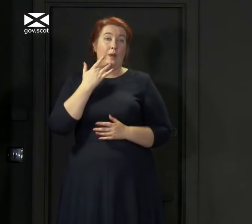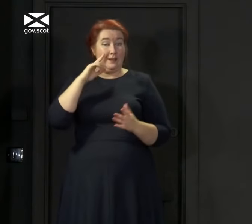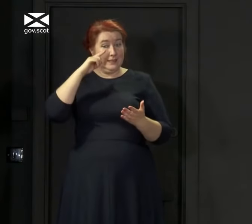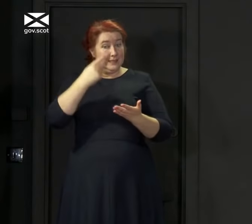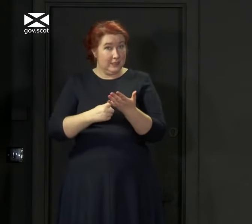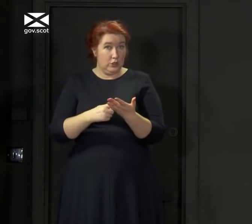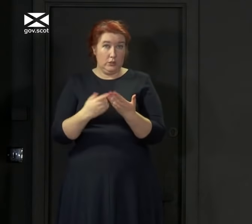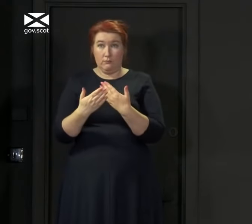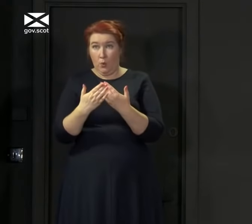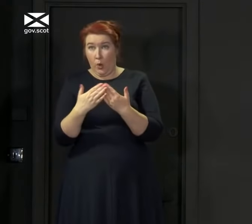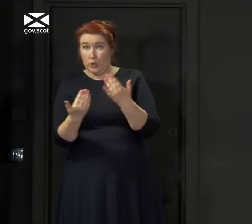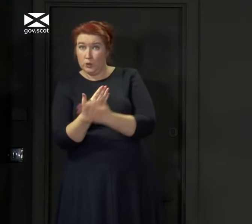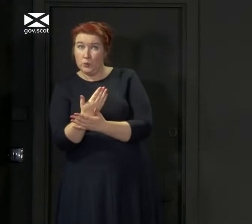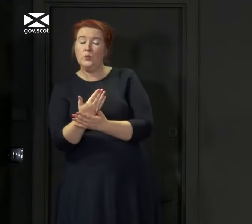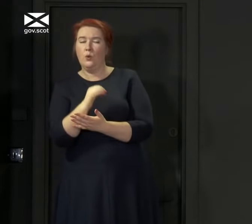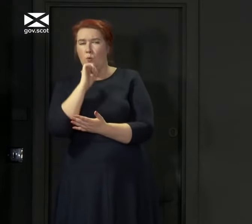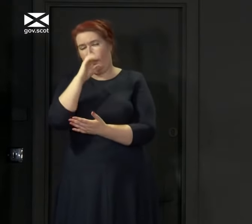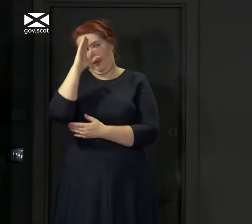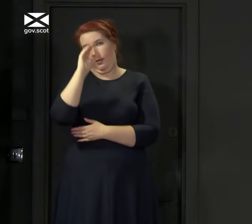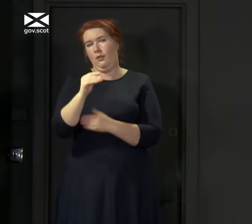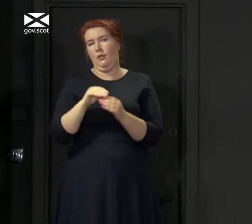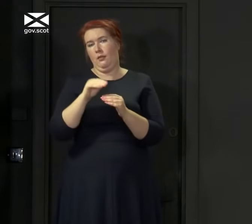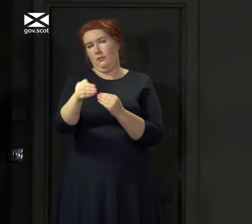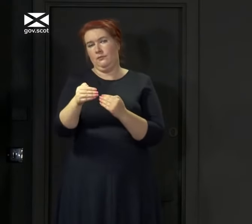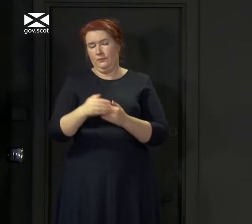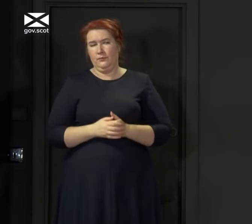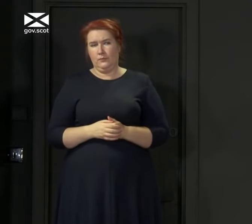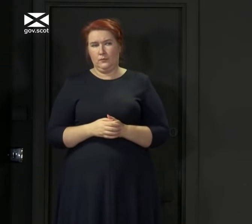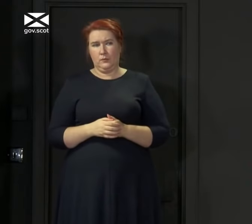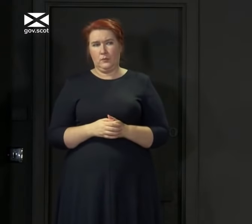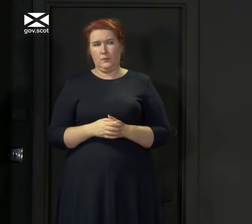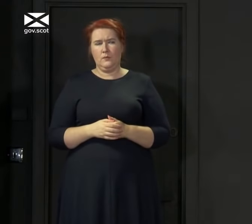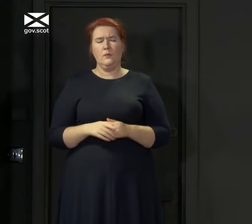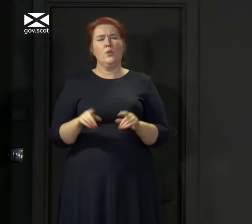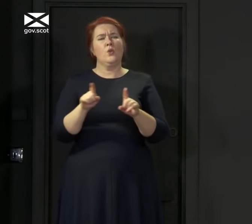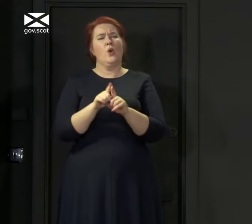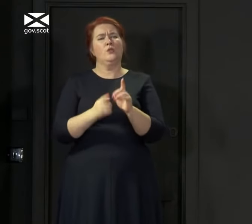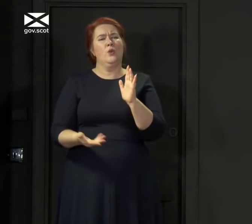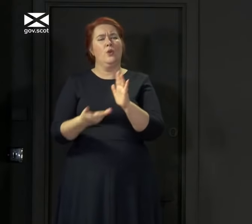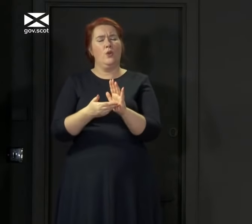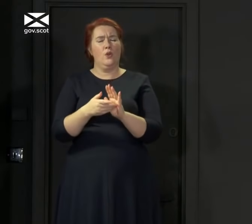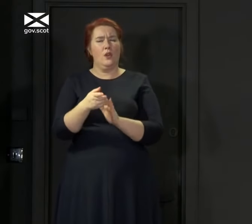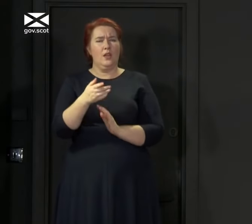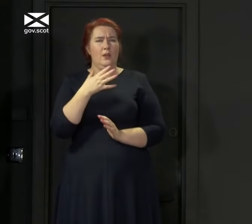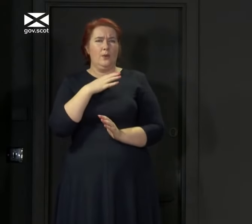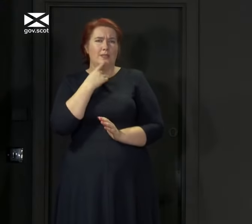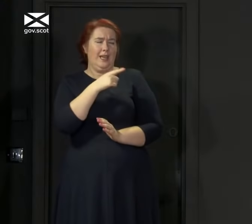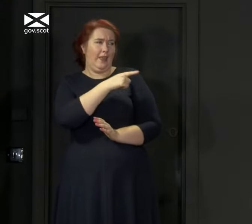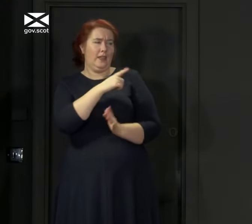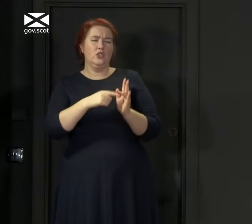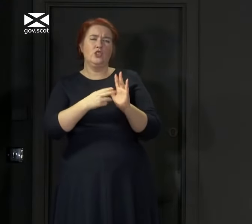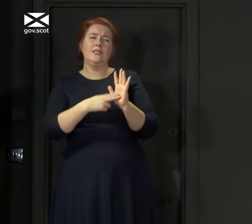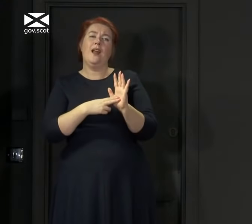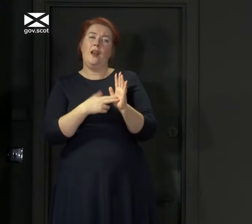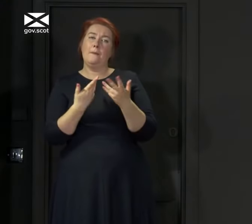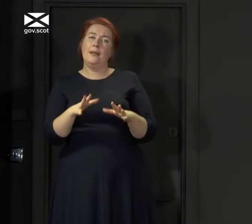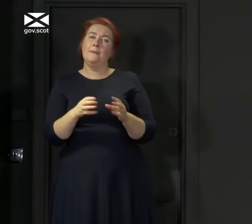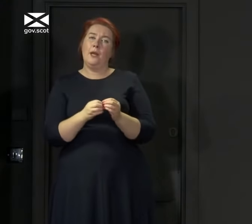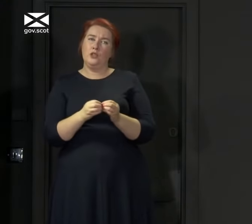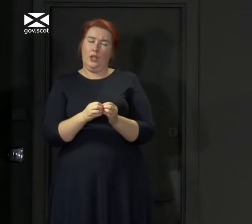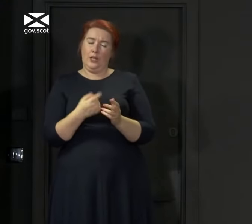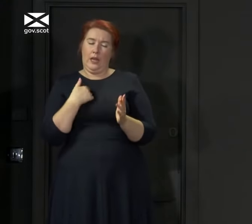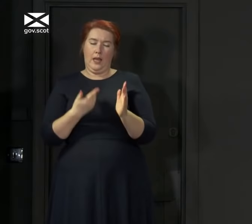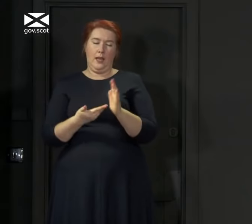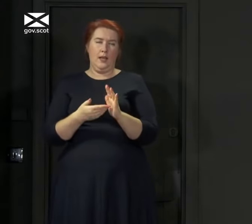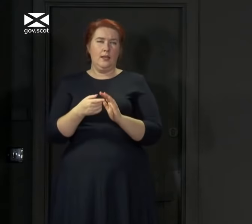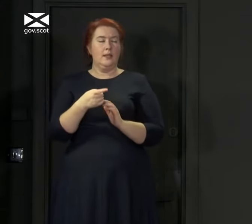I will set them out at that point. And let me also just briefly echo, I think Jason mentioned this, and I alluded